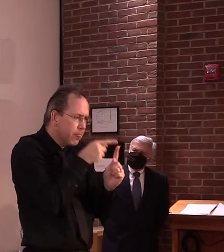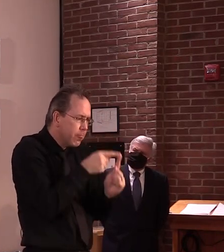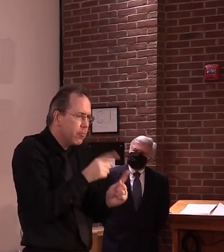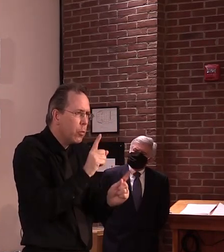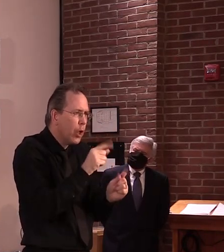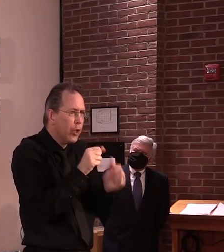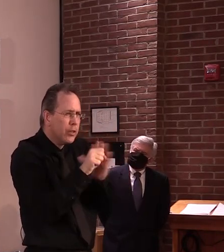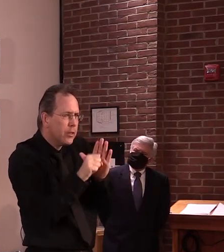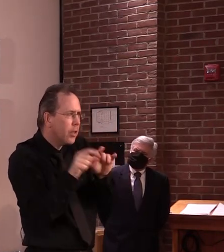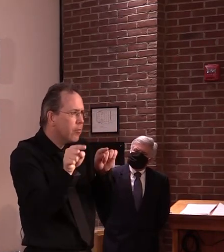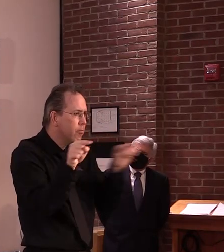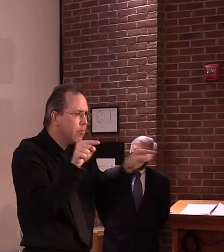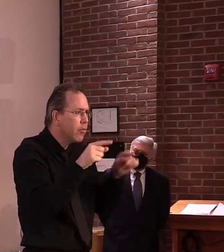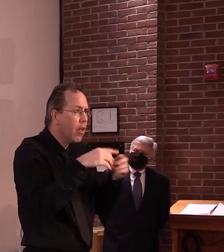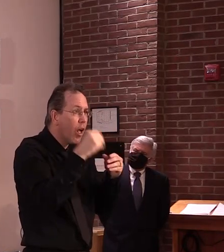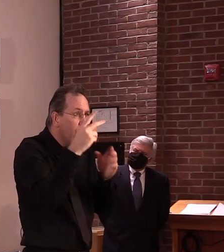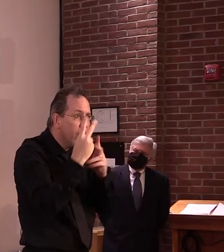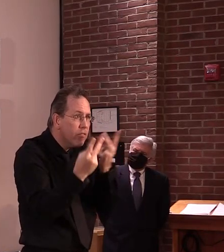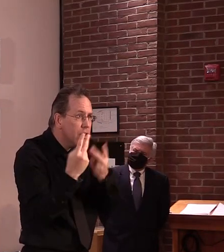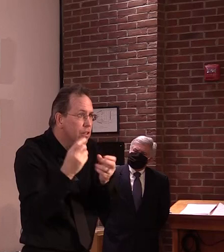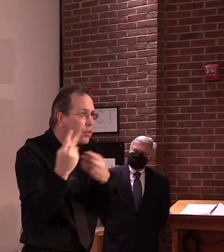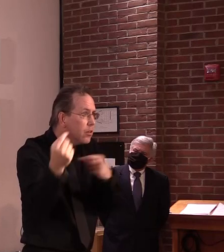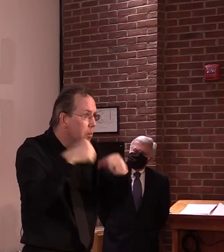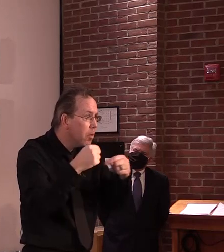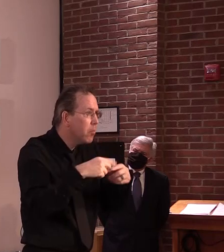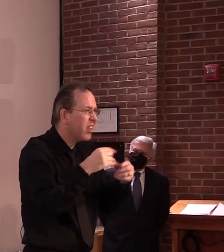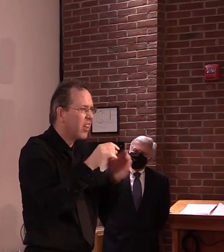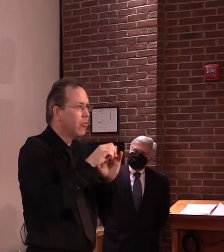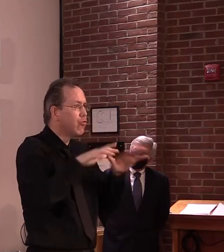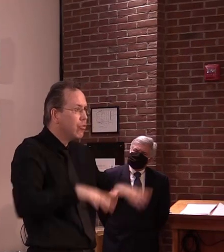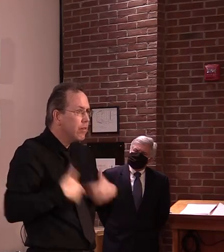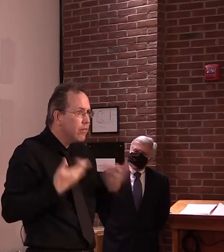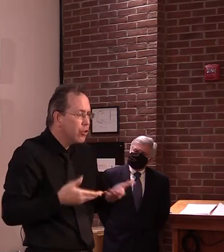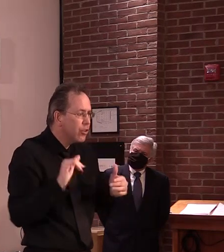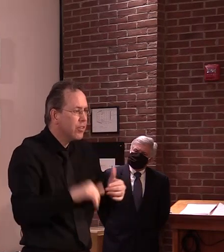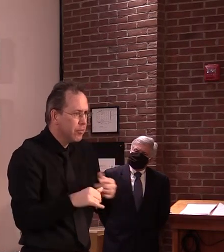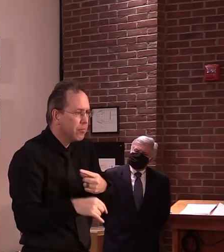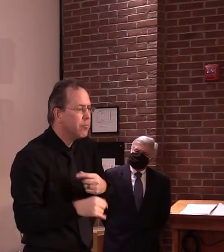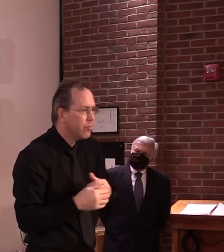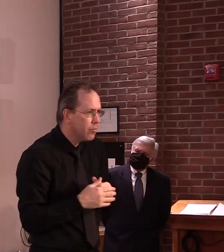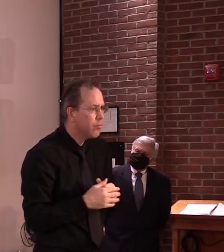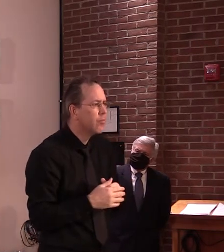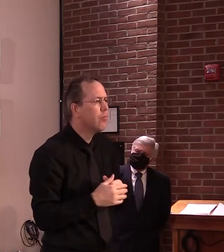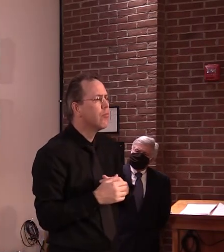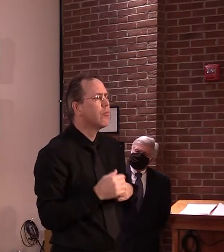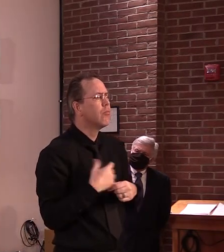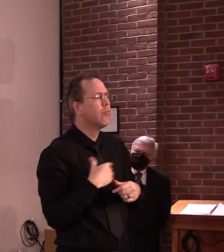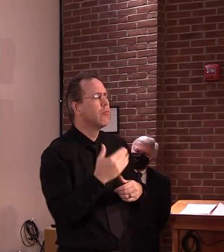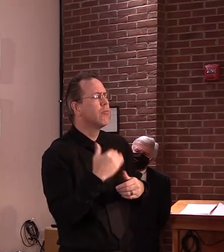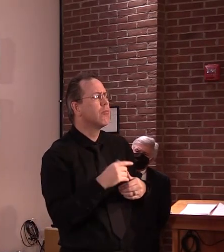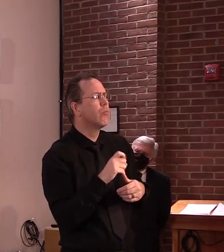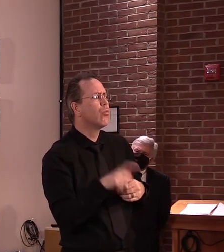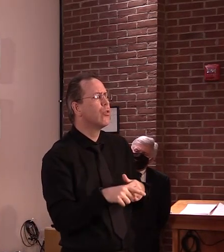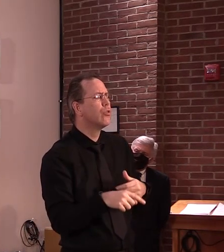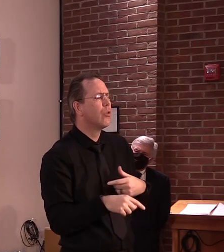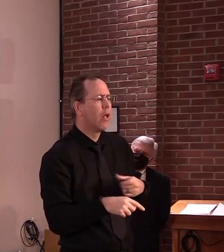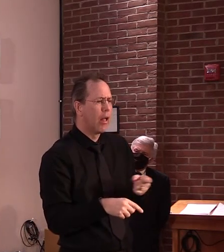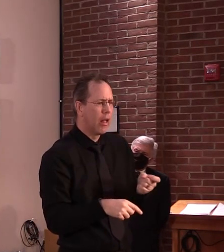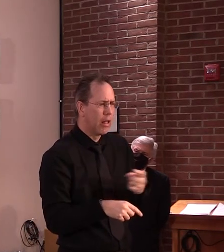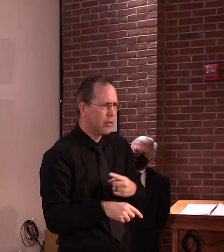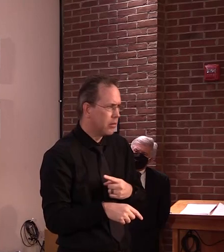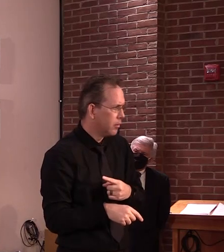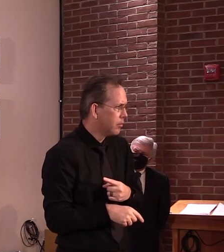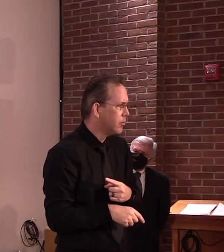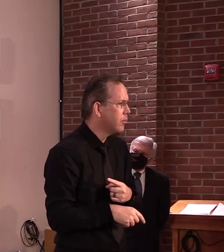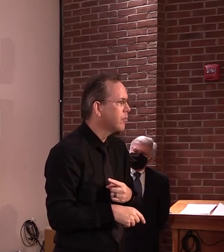Well, I was interested in the Commissioner's projections and what he's basing those on. Not, I wasn't looking